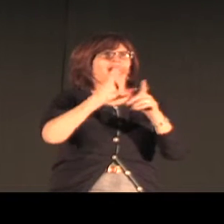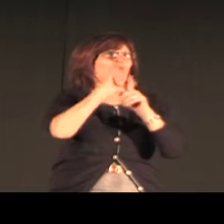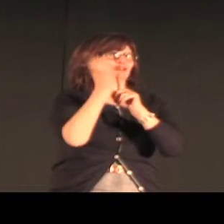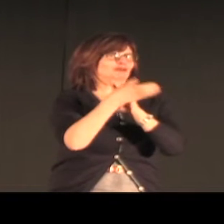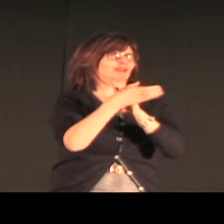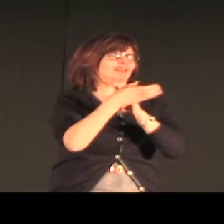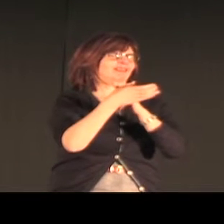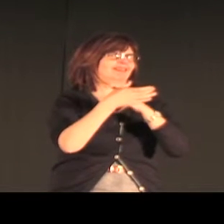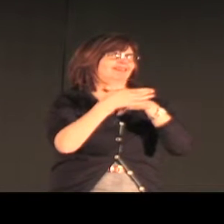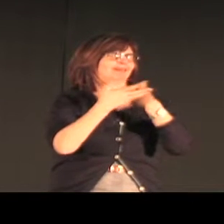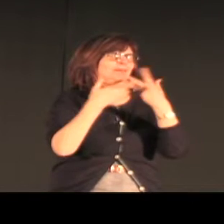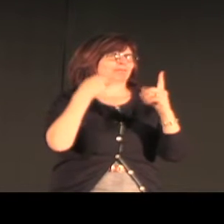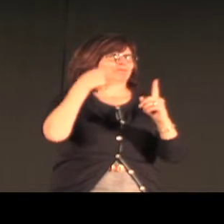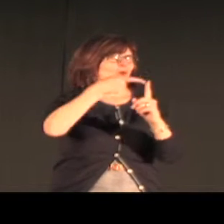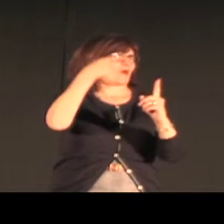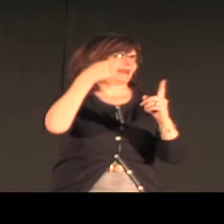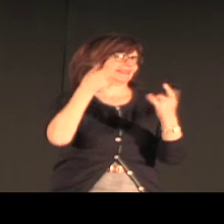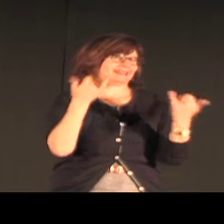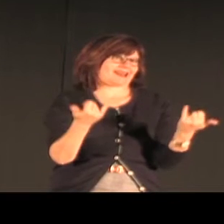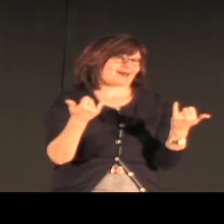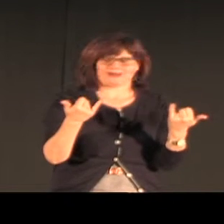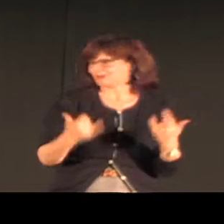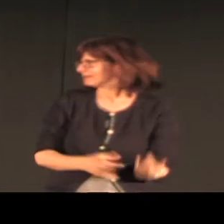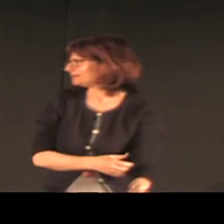It's an interesting blend, culturally and in terms of technology.